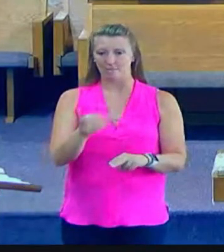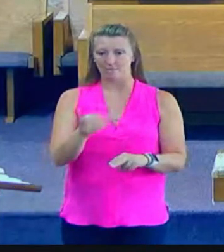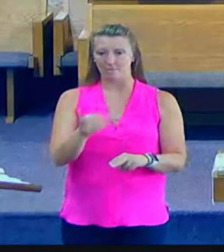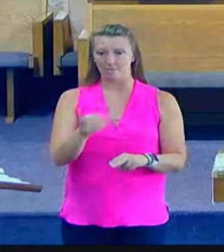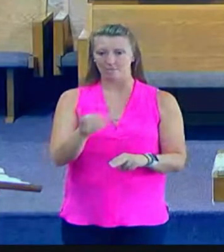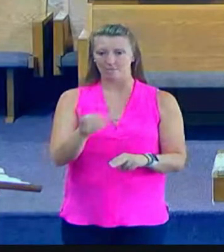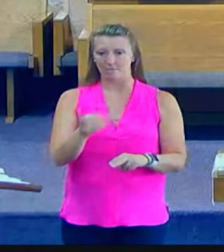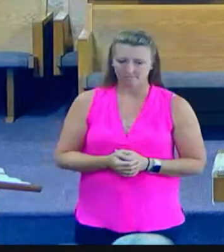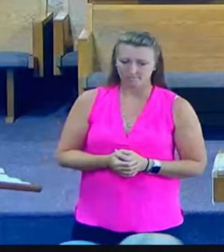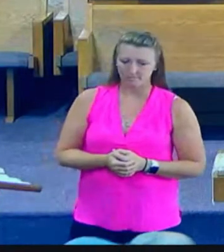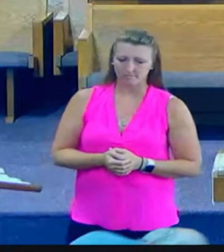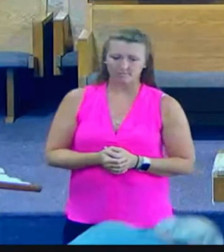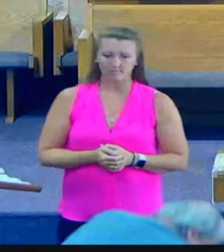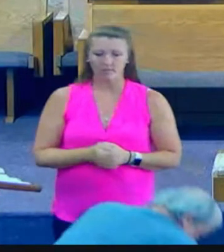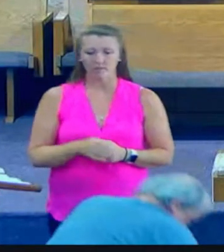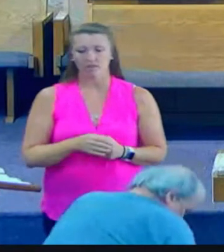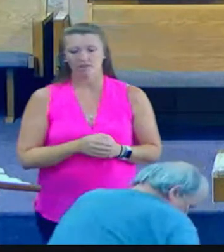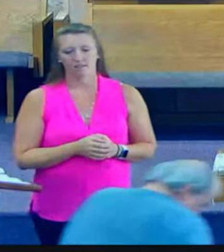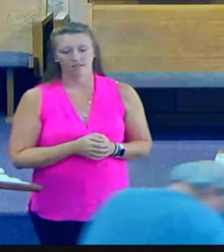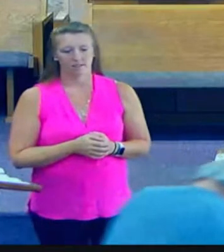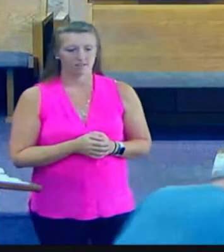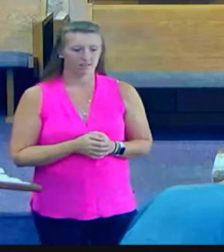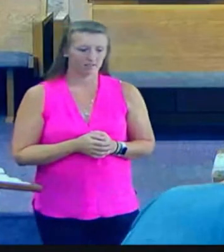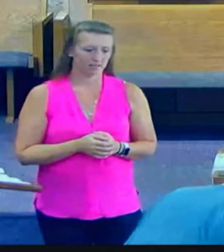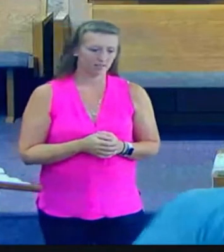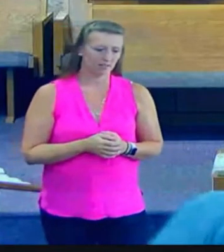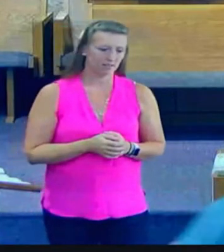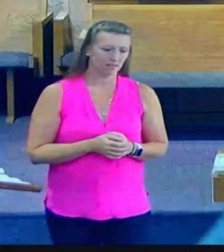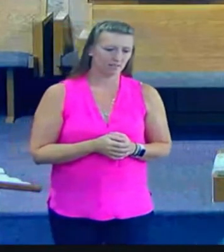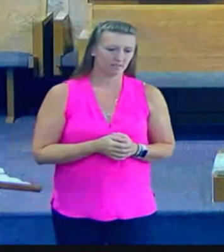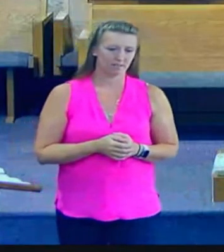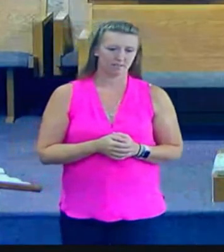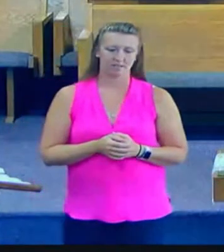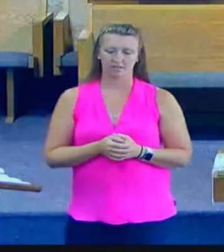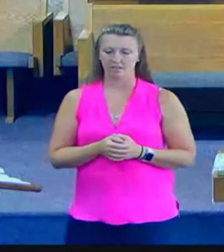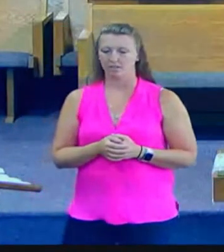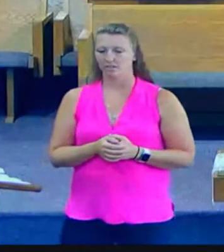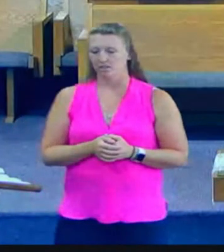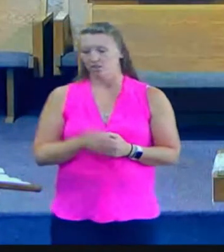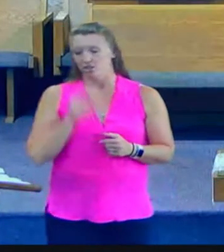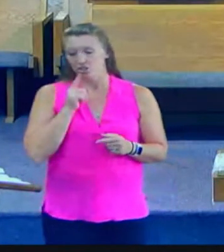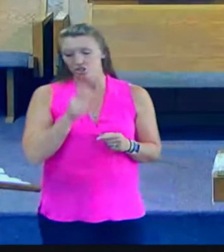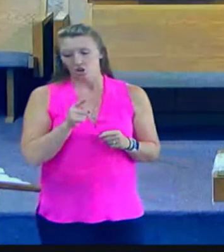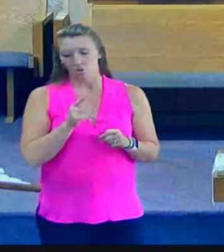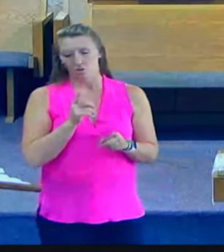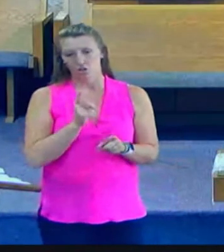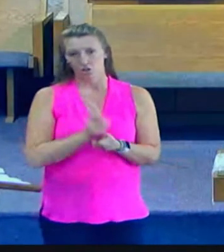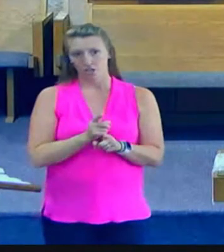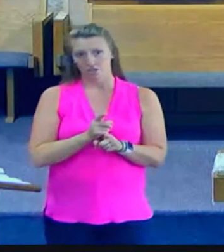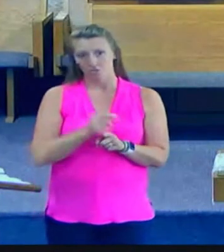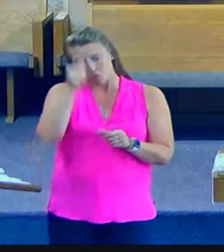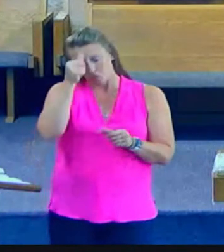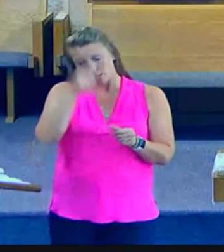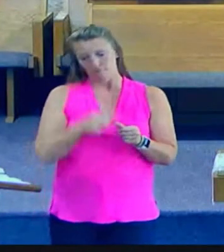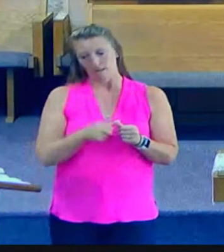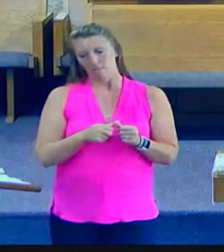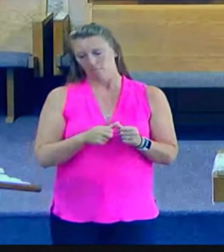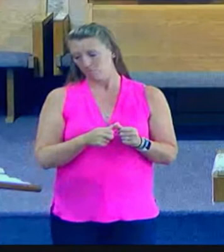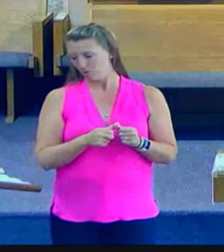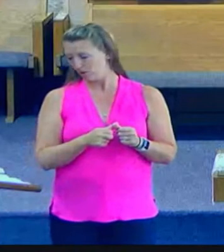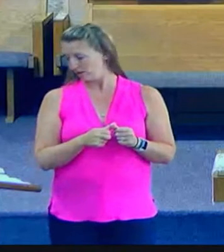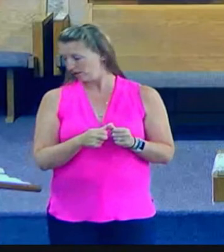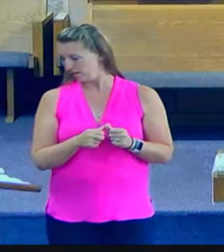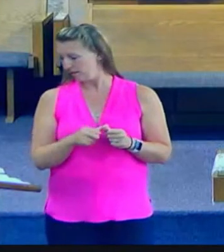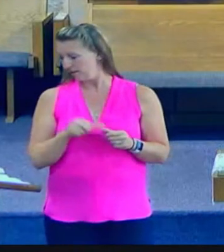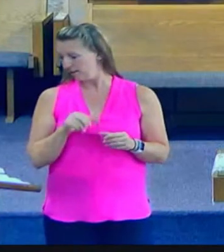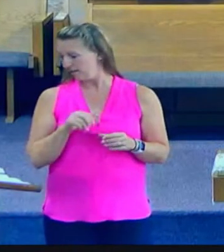So just to reiterate what we have in these